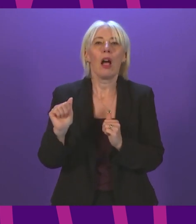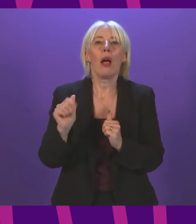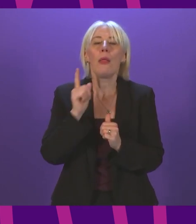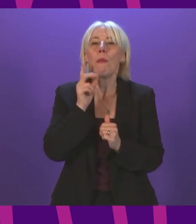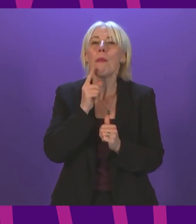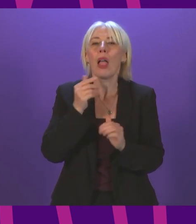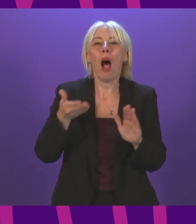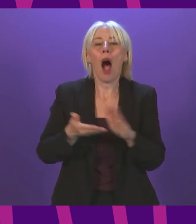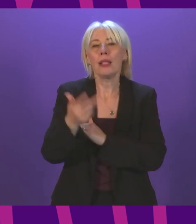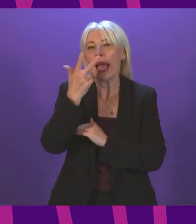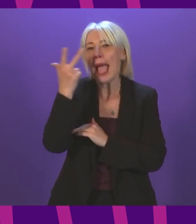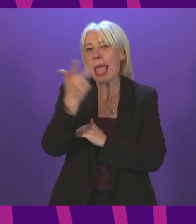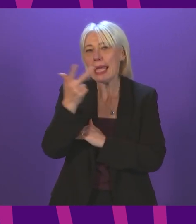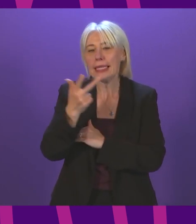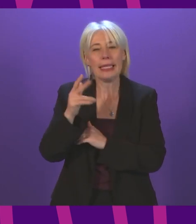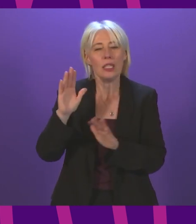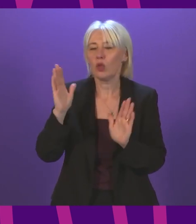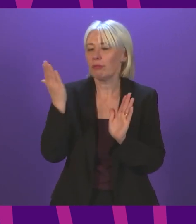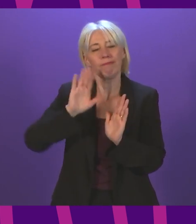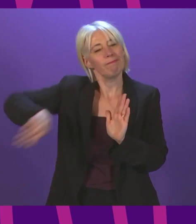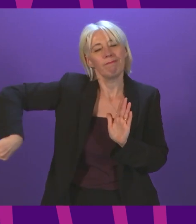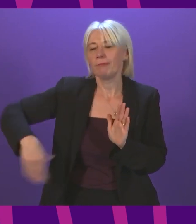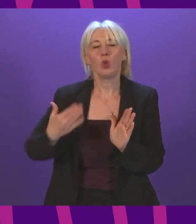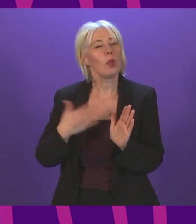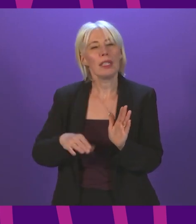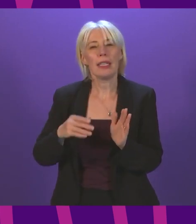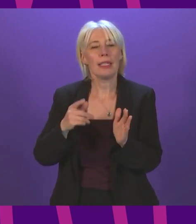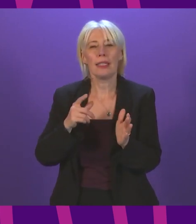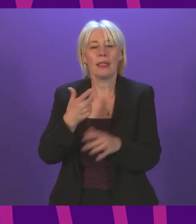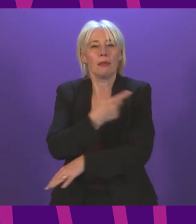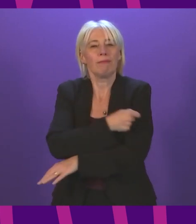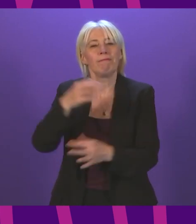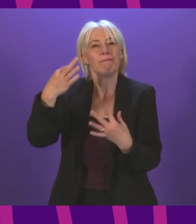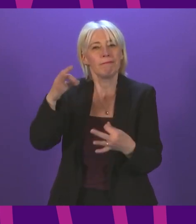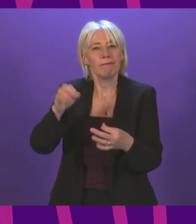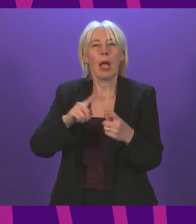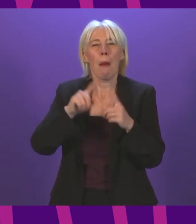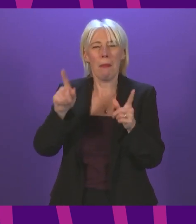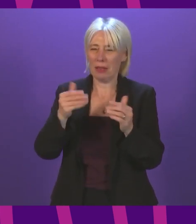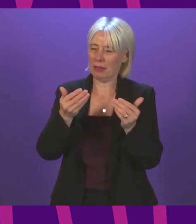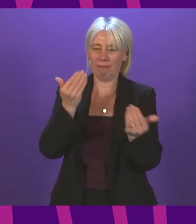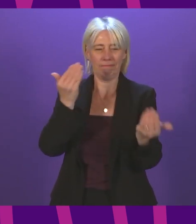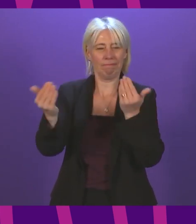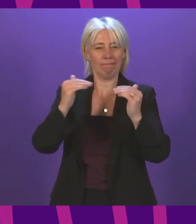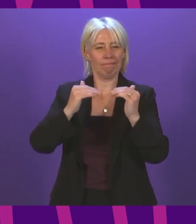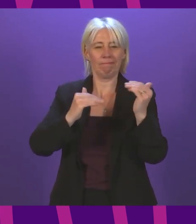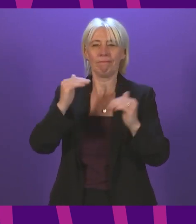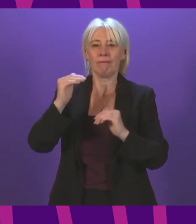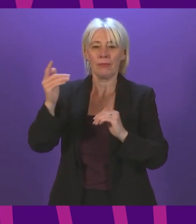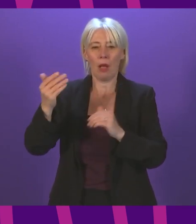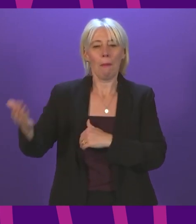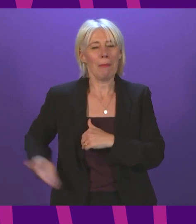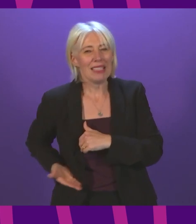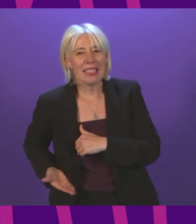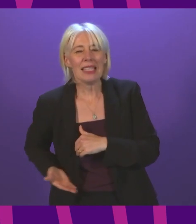under 18 from the use of Covid ID cards. But there are arbitrary distinctions being made between businesses which will lead to